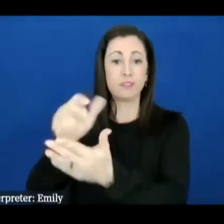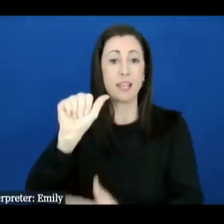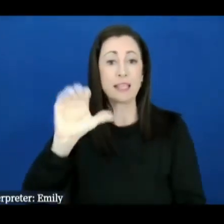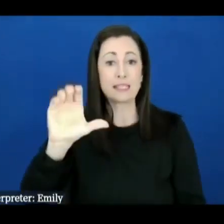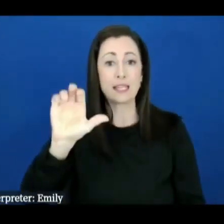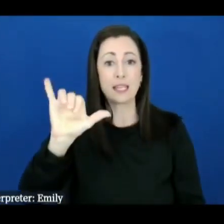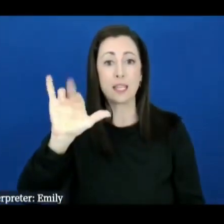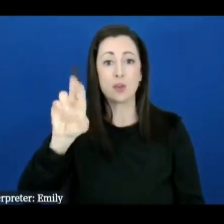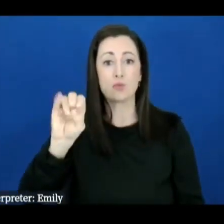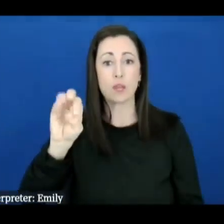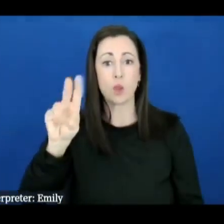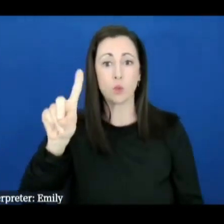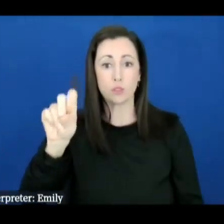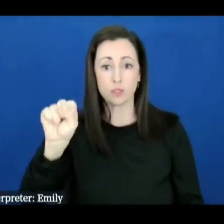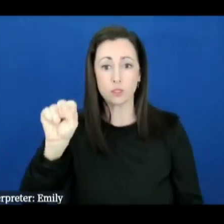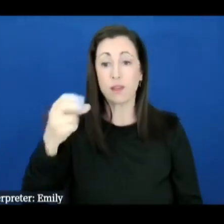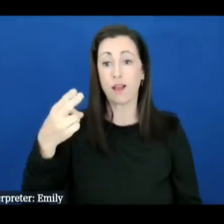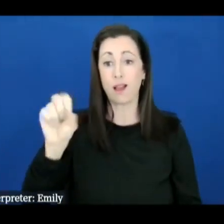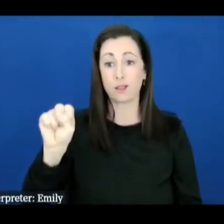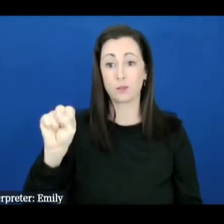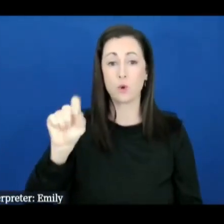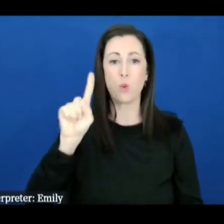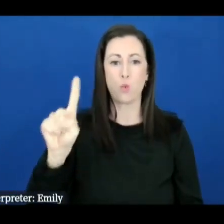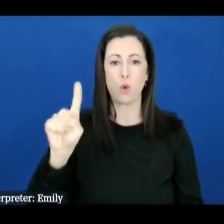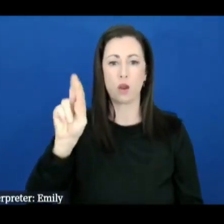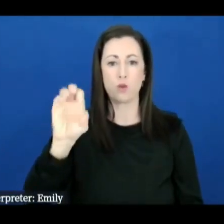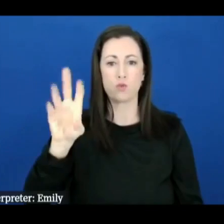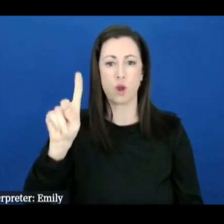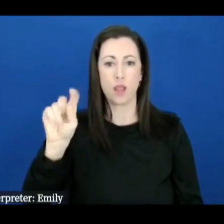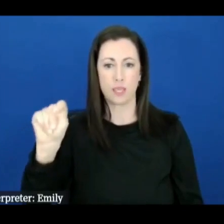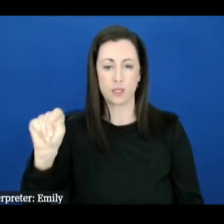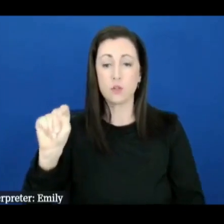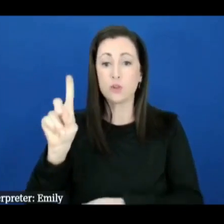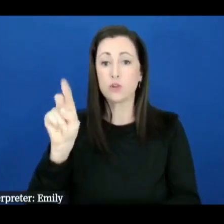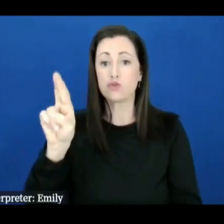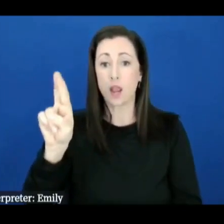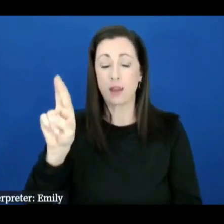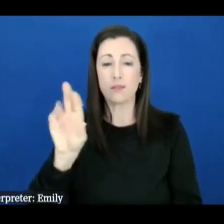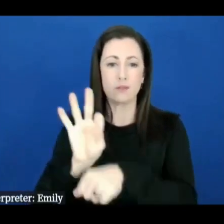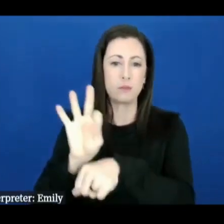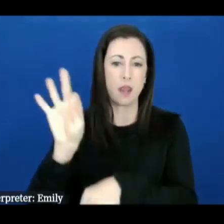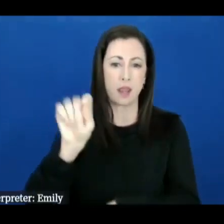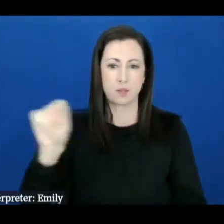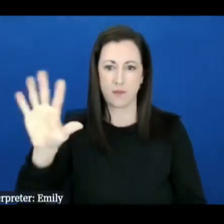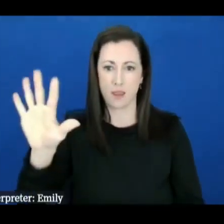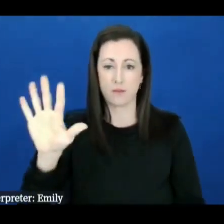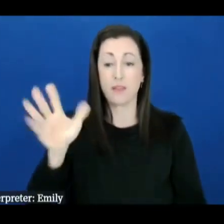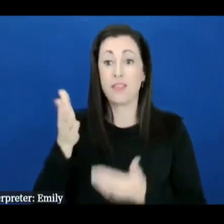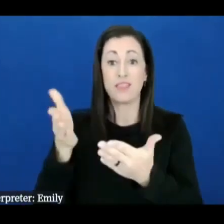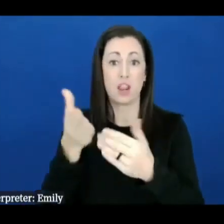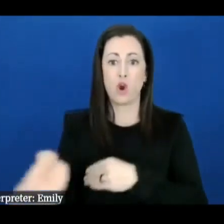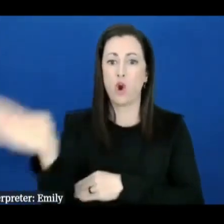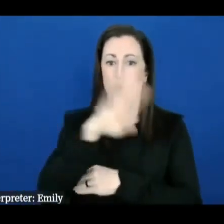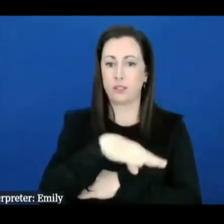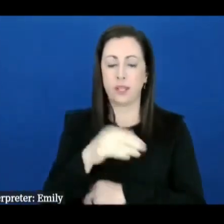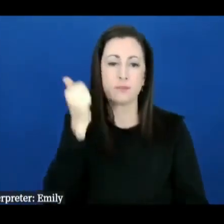Rocket Drive from 9 a.m. to 5 p.m. and they'll be available all day every day